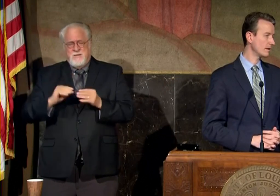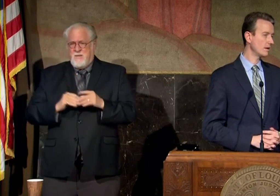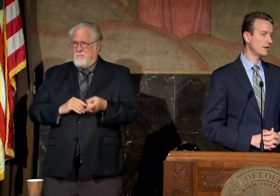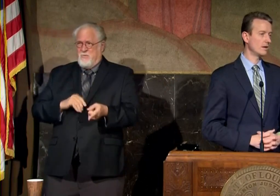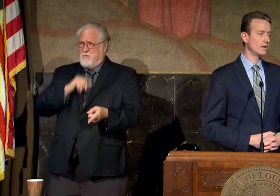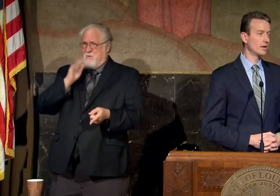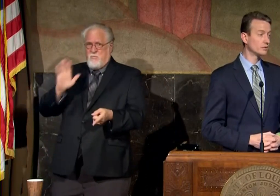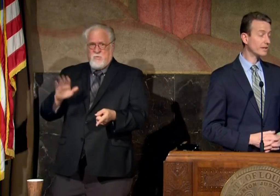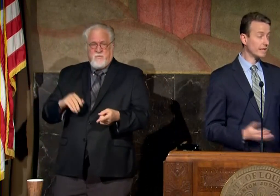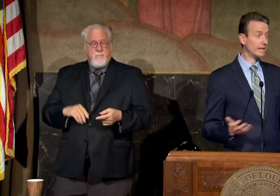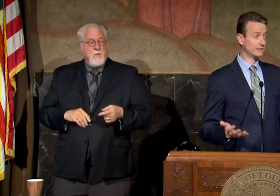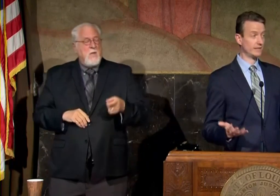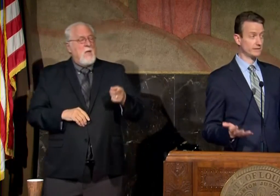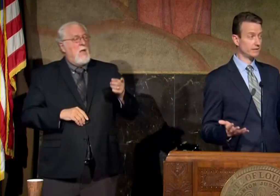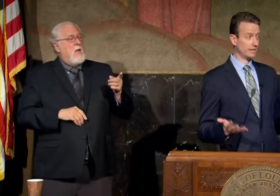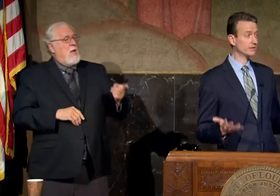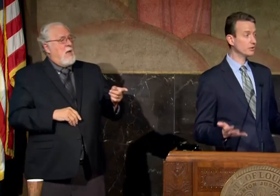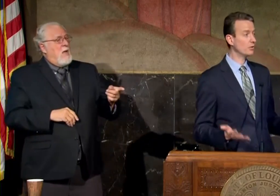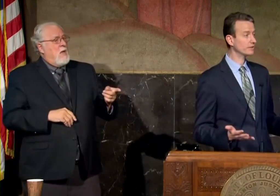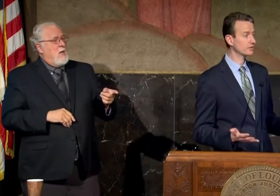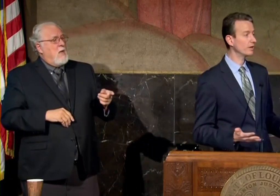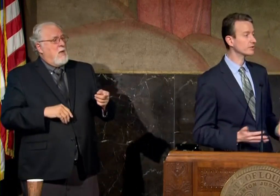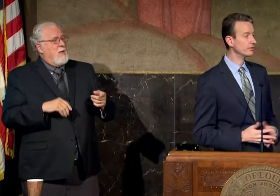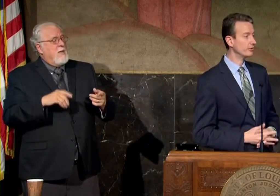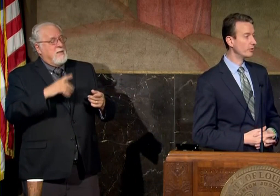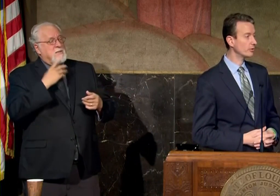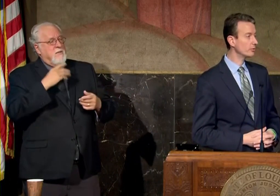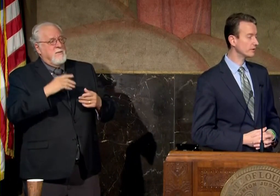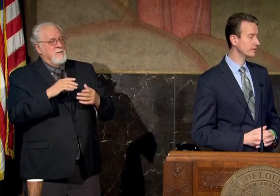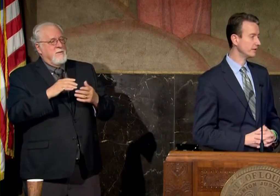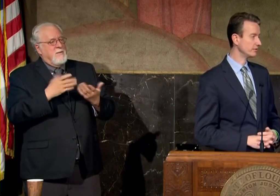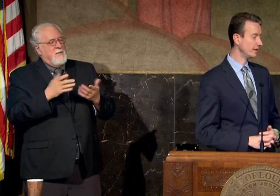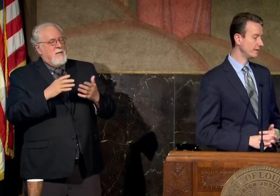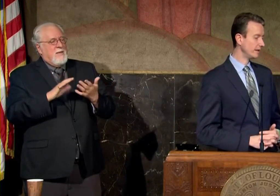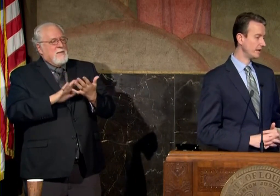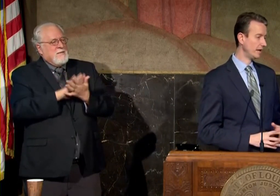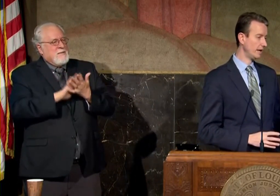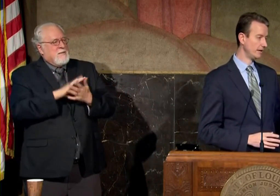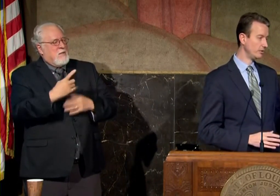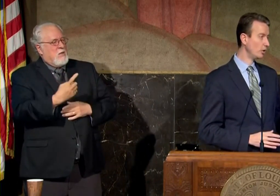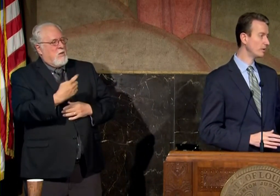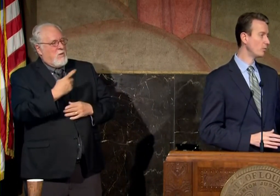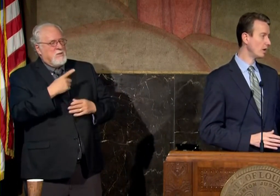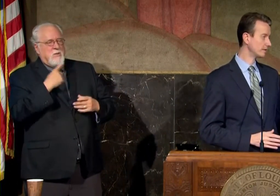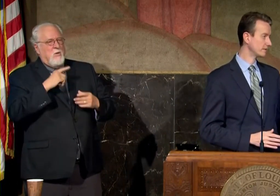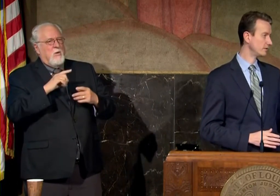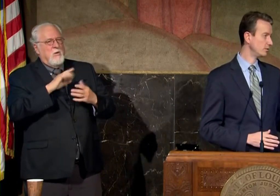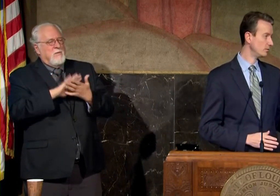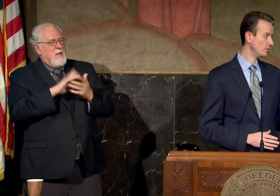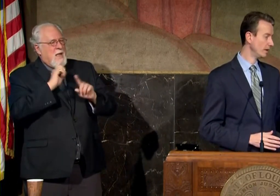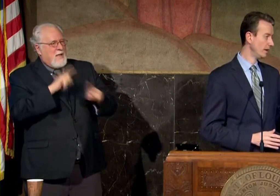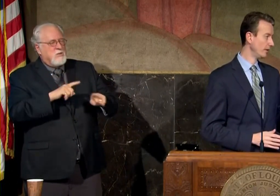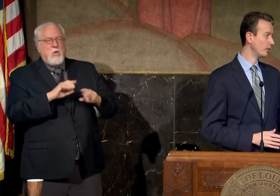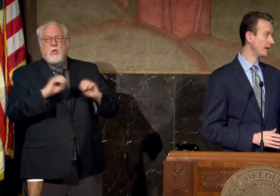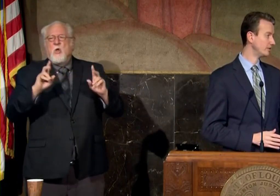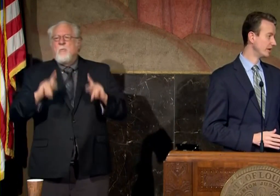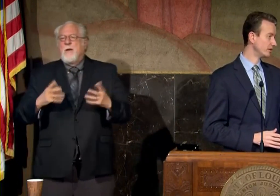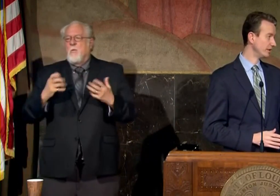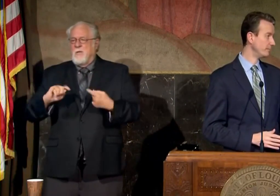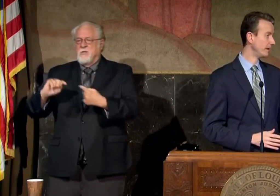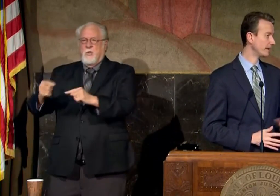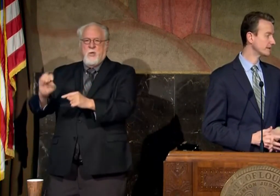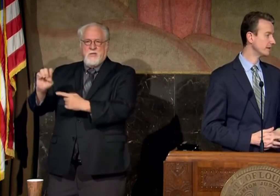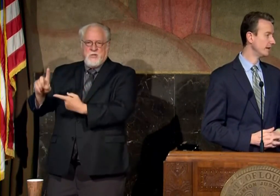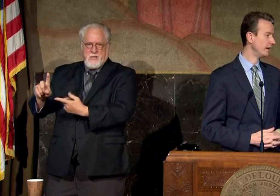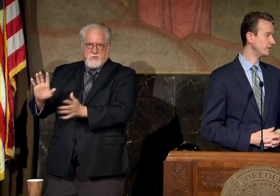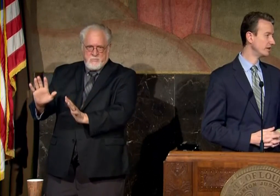so i think it's it's a it's a nuanced question or nuanced answer i think uh nobody wants to uh hurt education